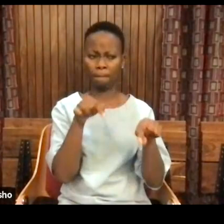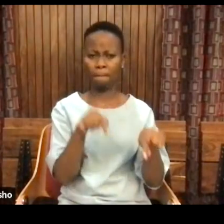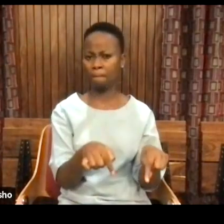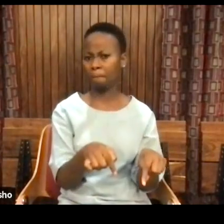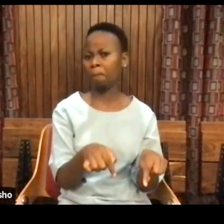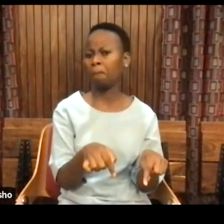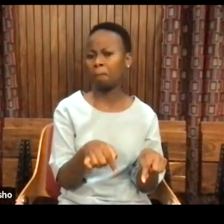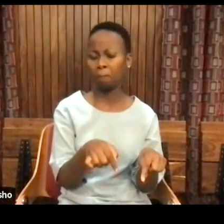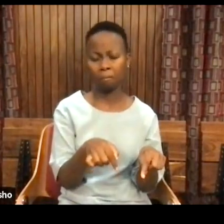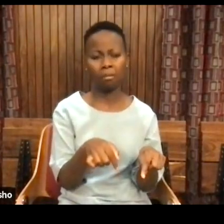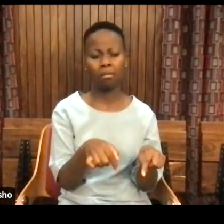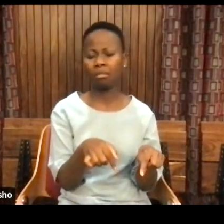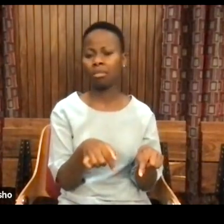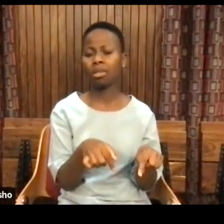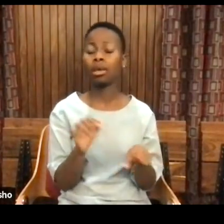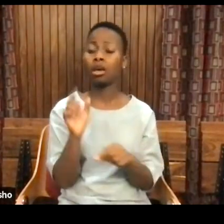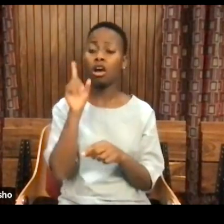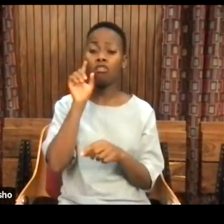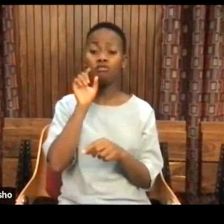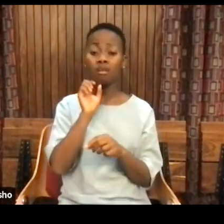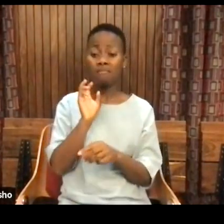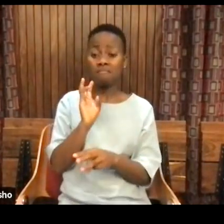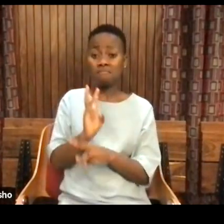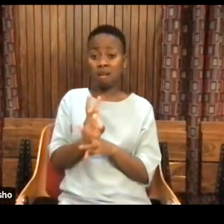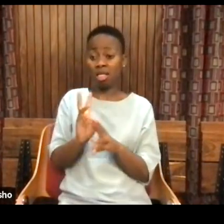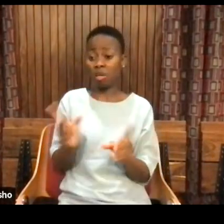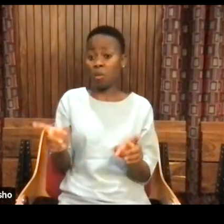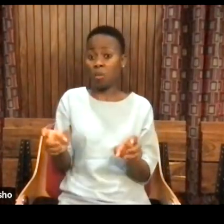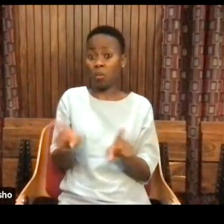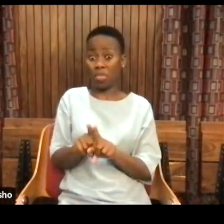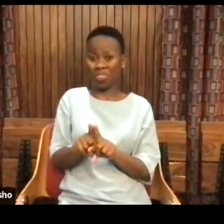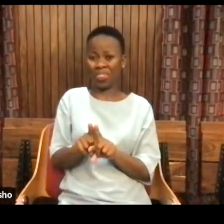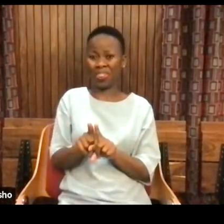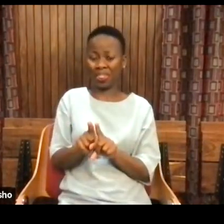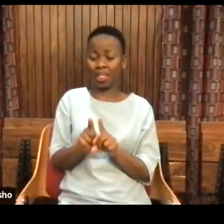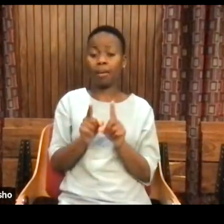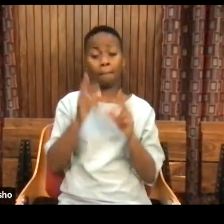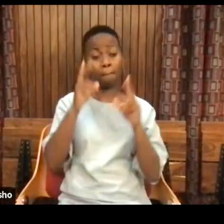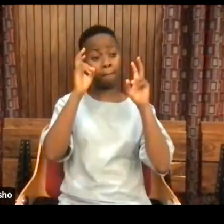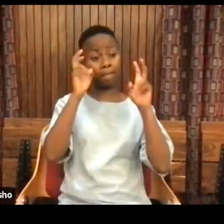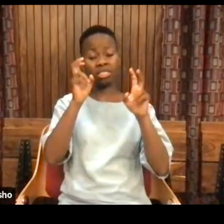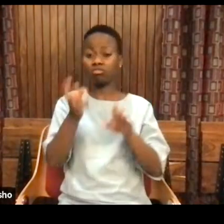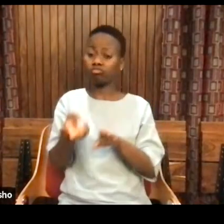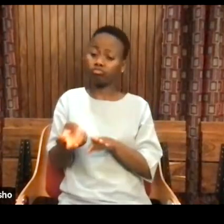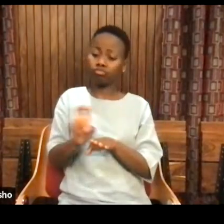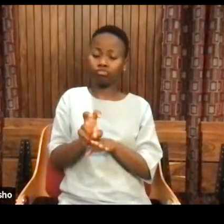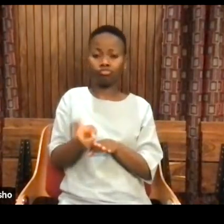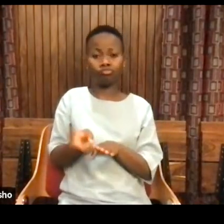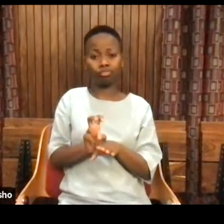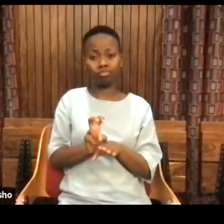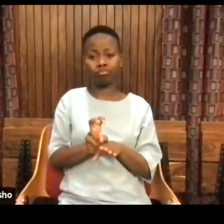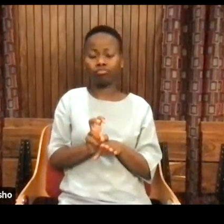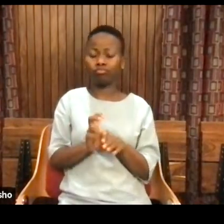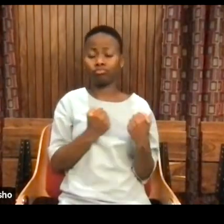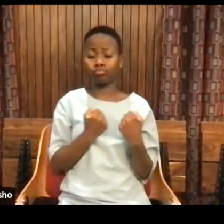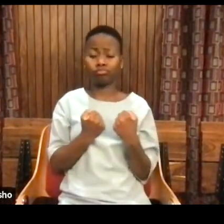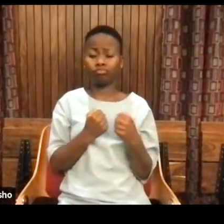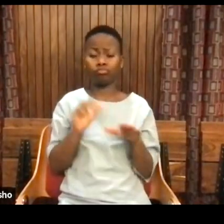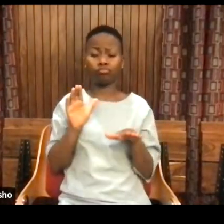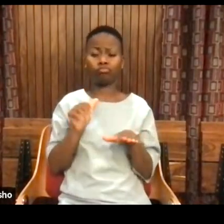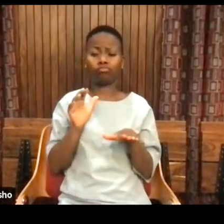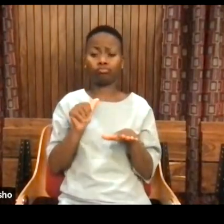And her grandmother would take her on the bus to go see her version